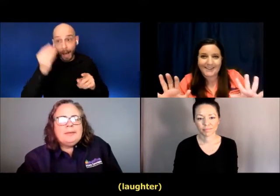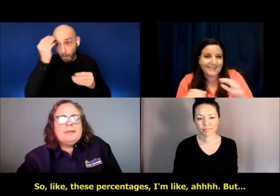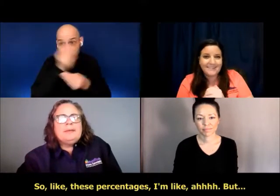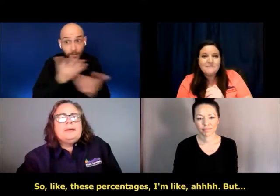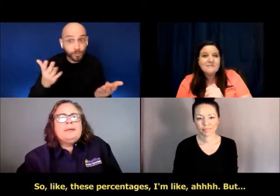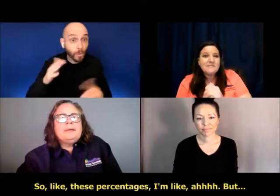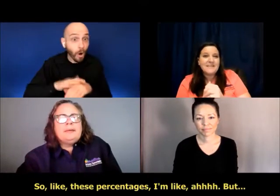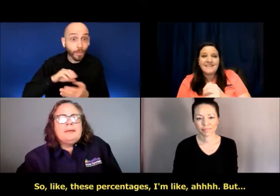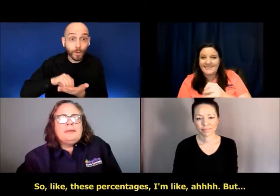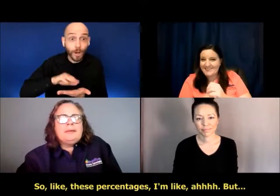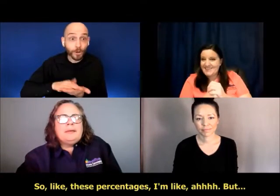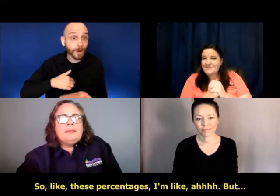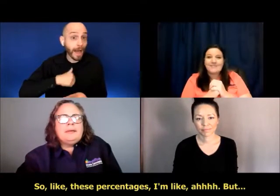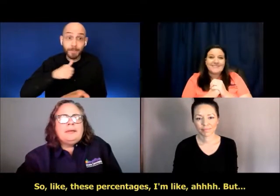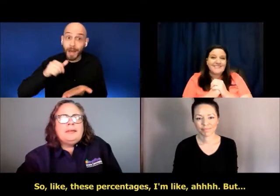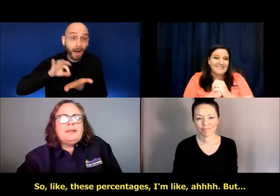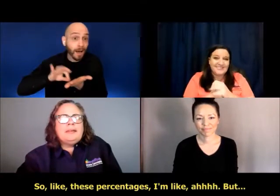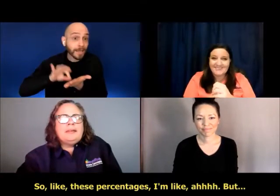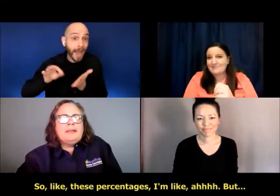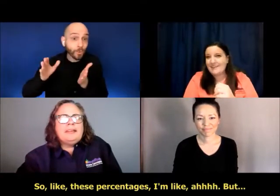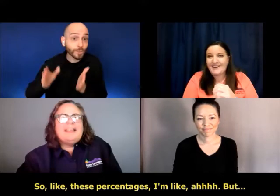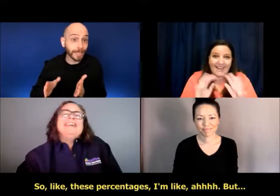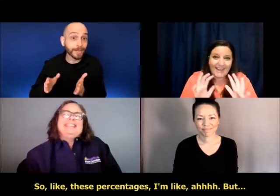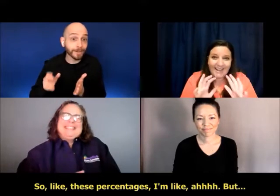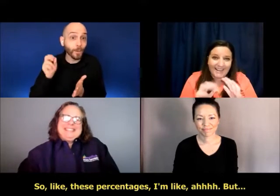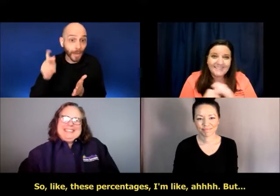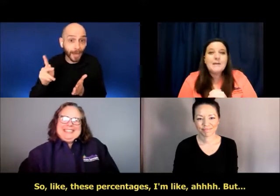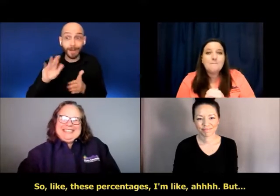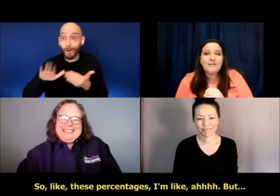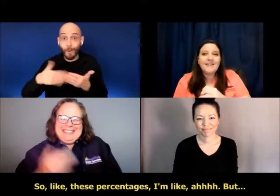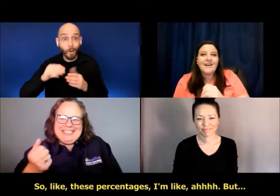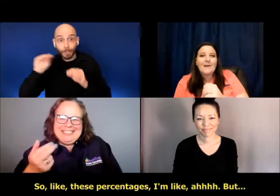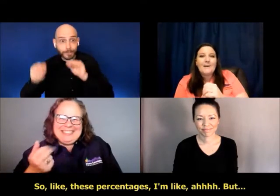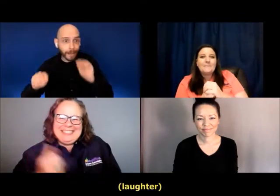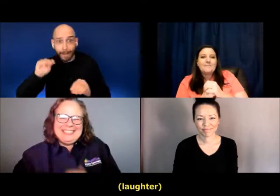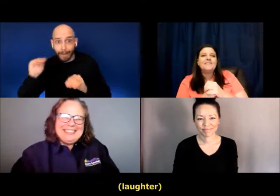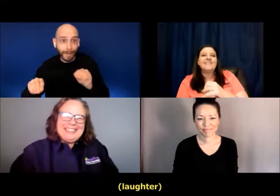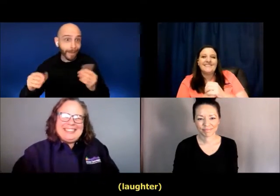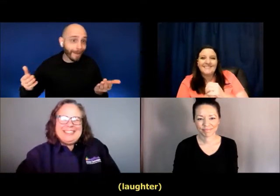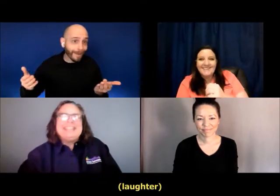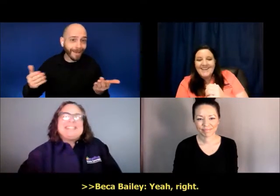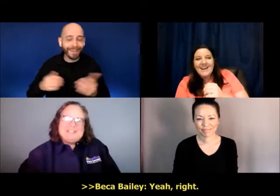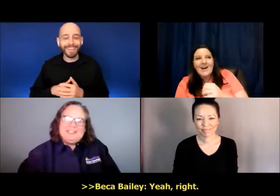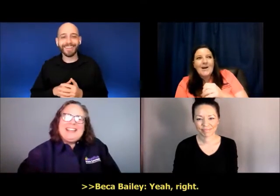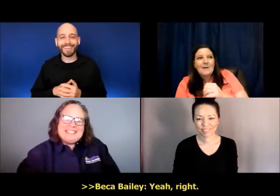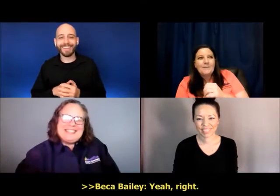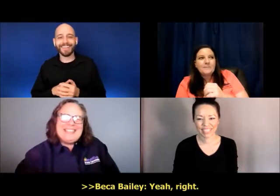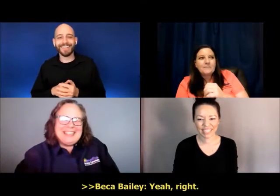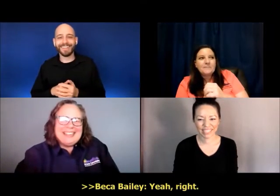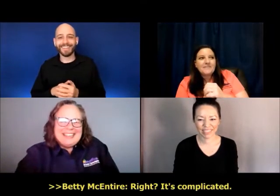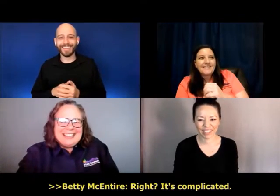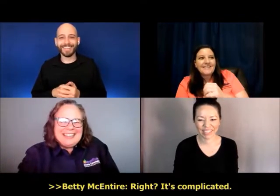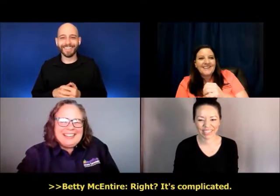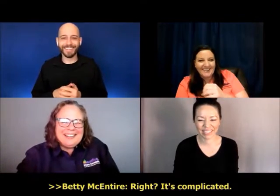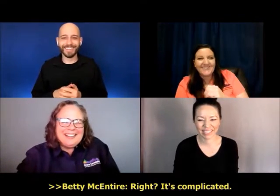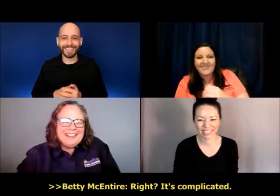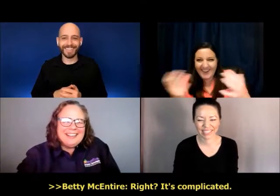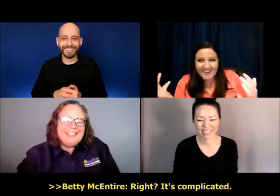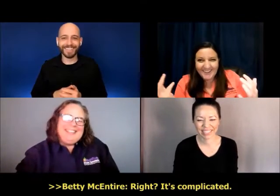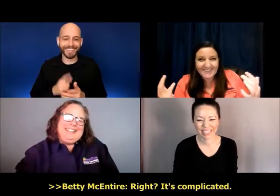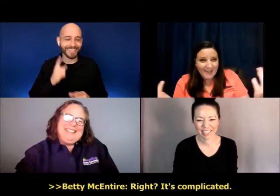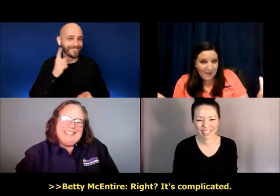these percentages, I'm like, ah, but, um, um, right.